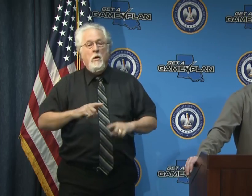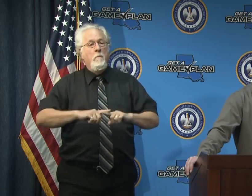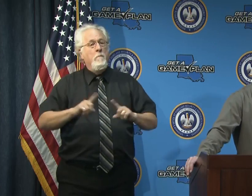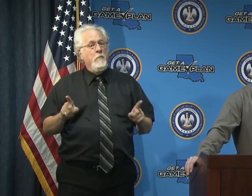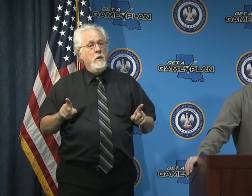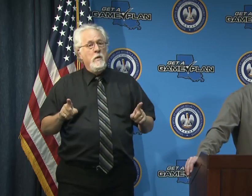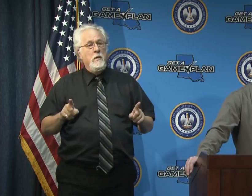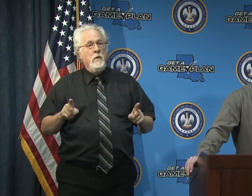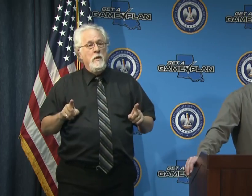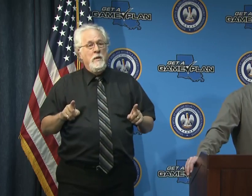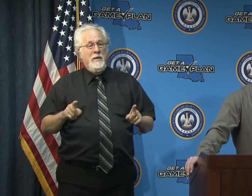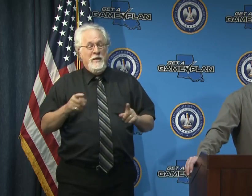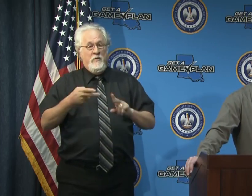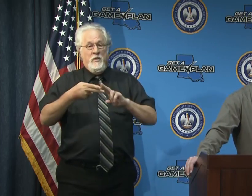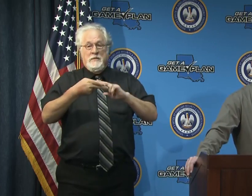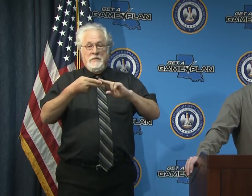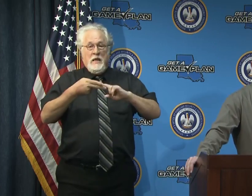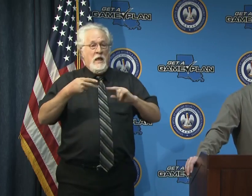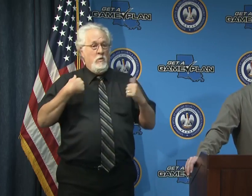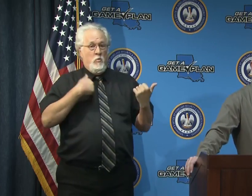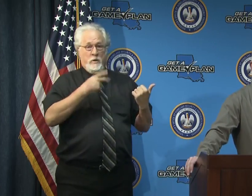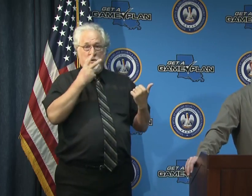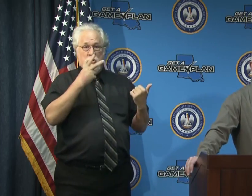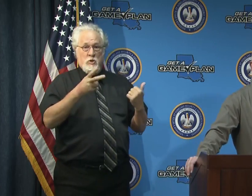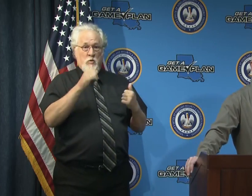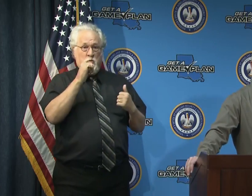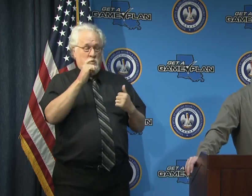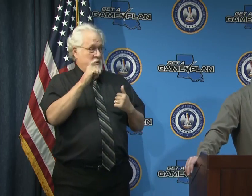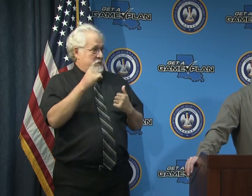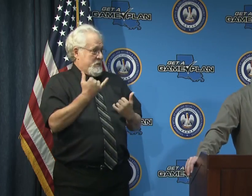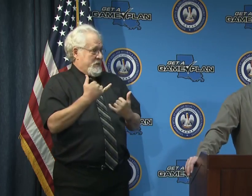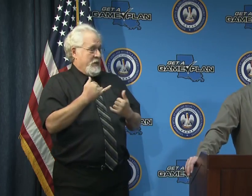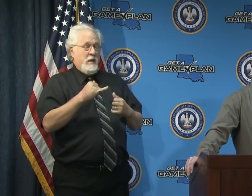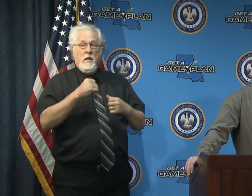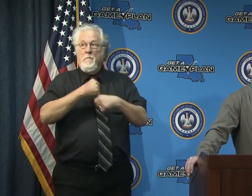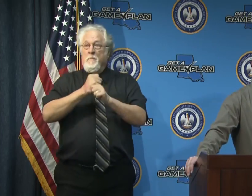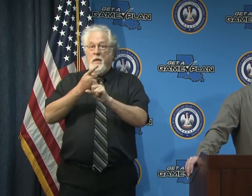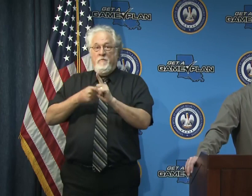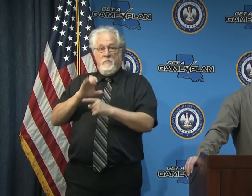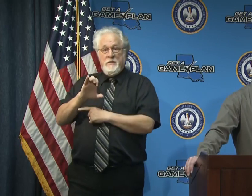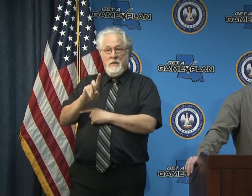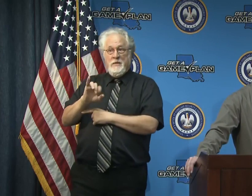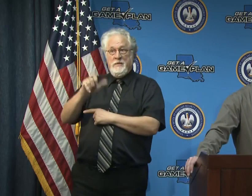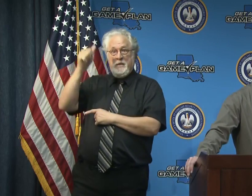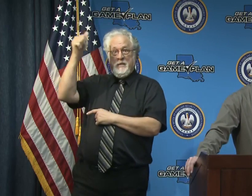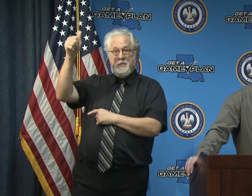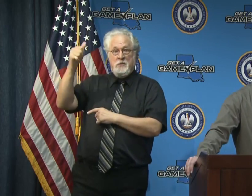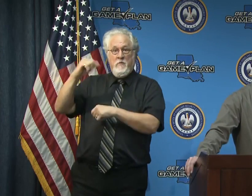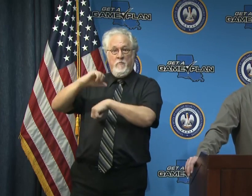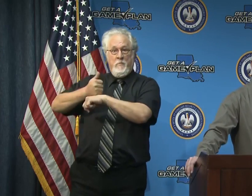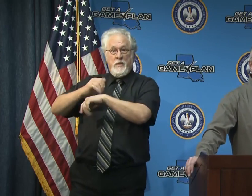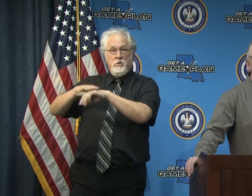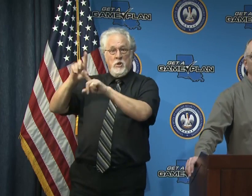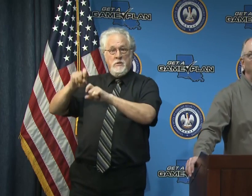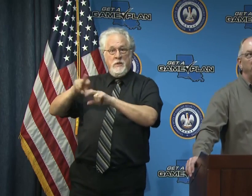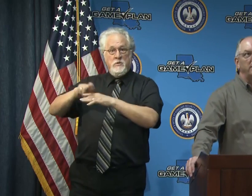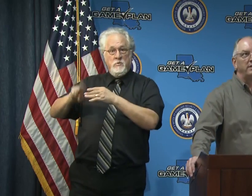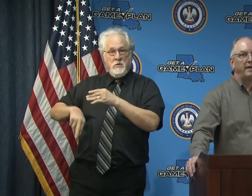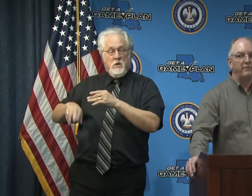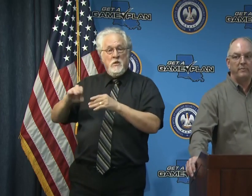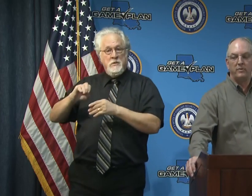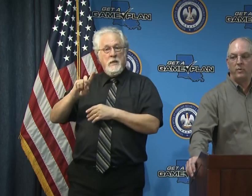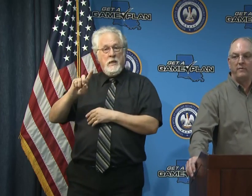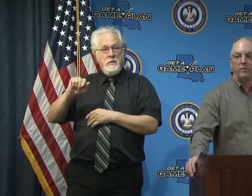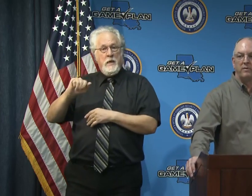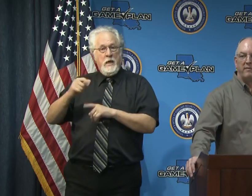the slide that we showed you today that was actually prepared by the cdc itself based on test results and dated with